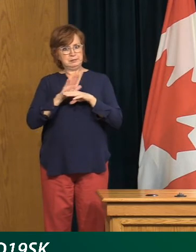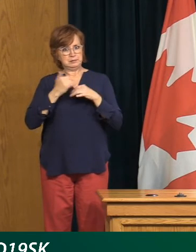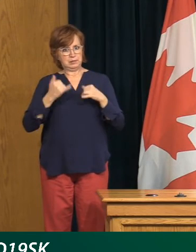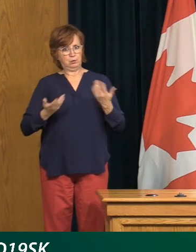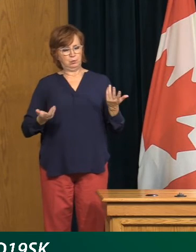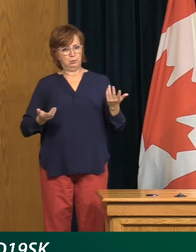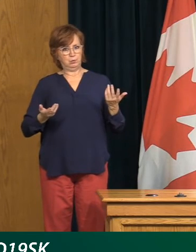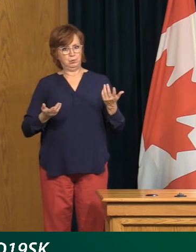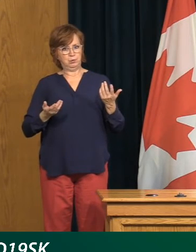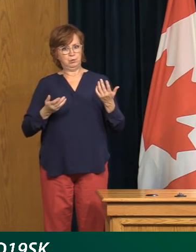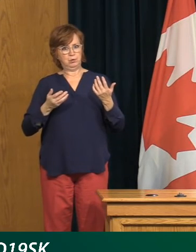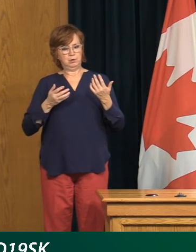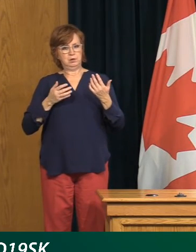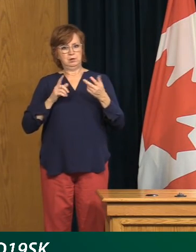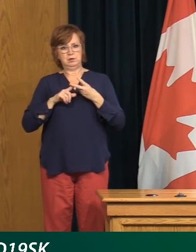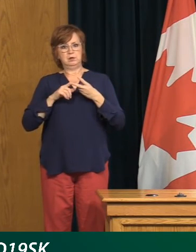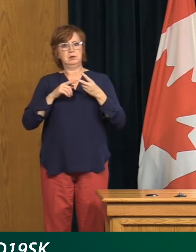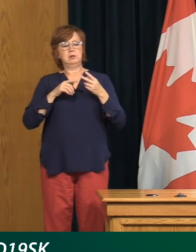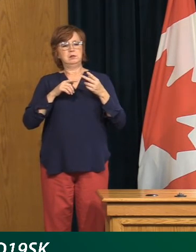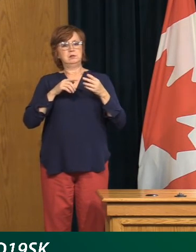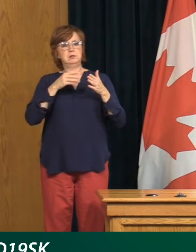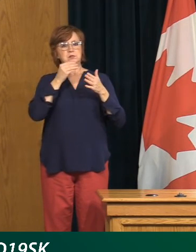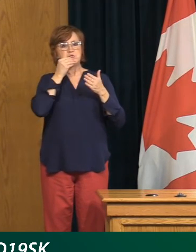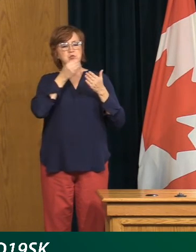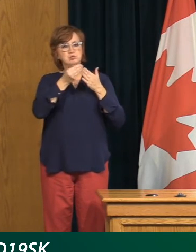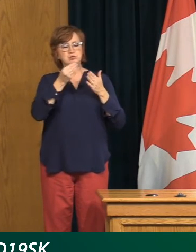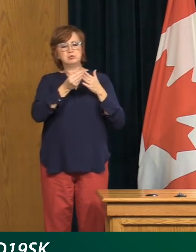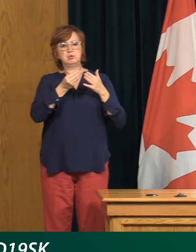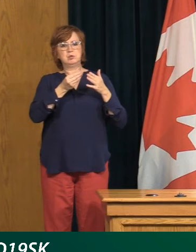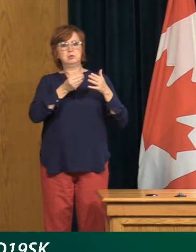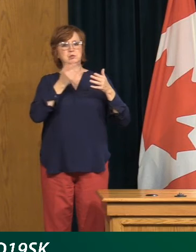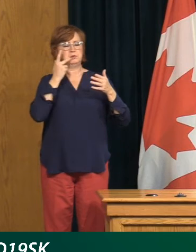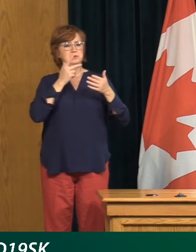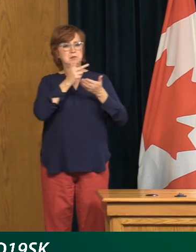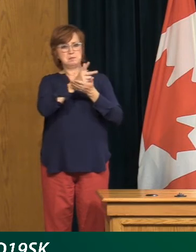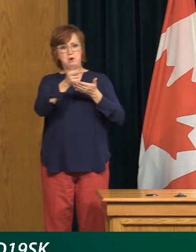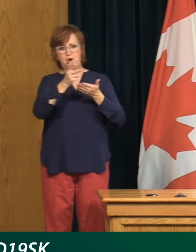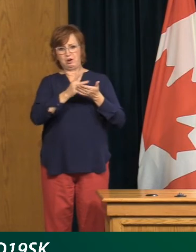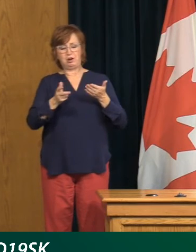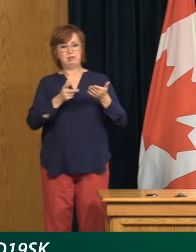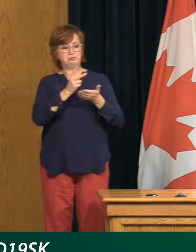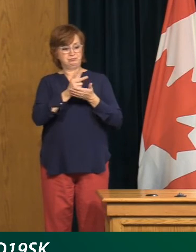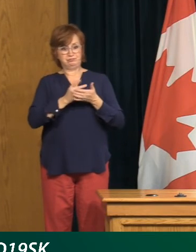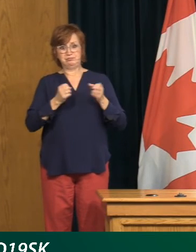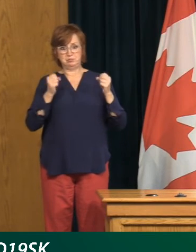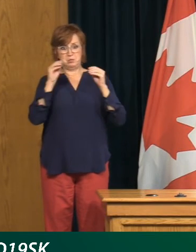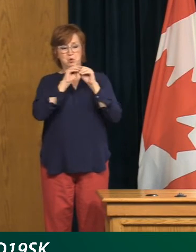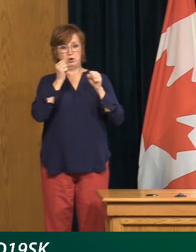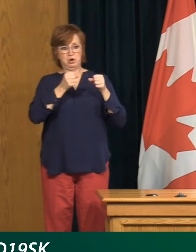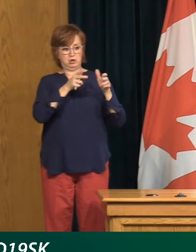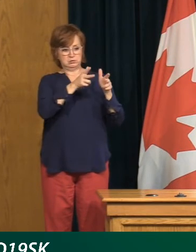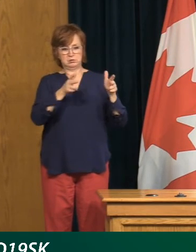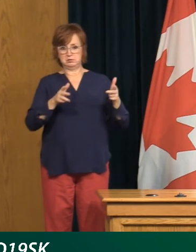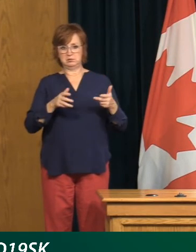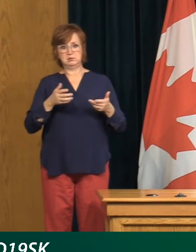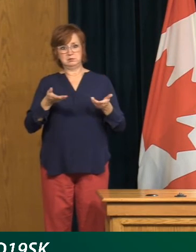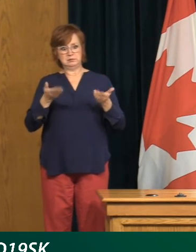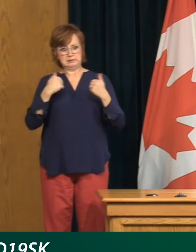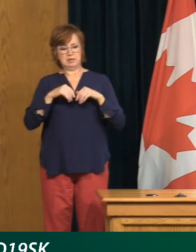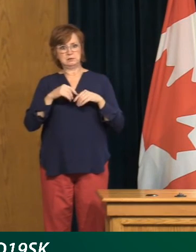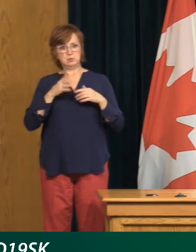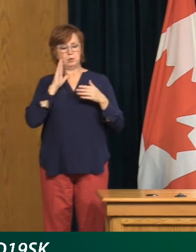outside offices. We are doing more and more things outside, you know, whether it's shopping, getting ready for the holiday season,